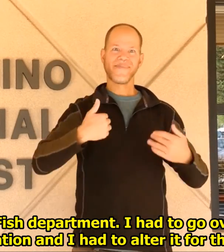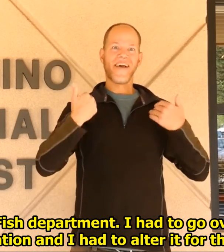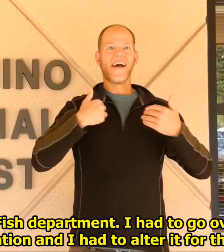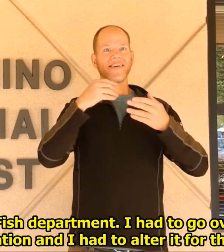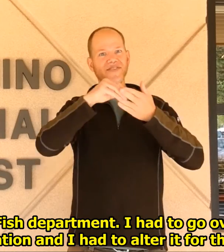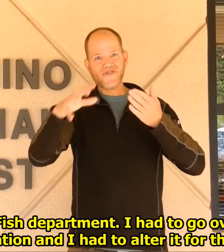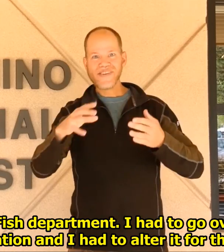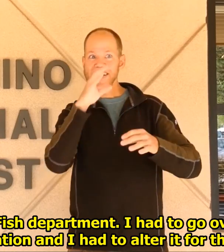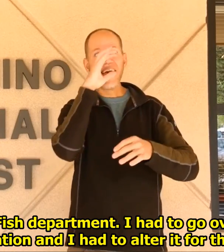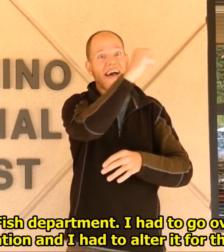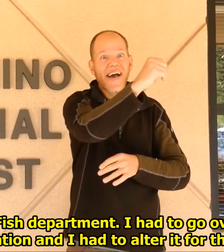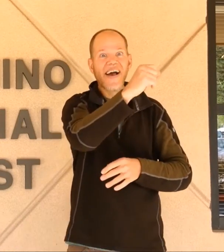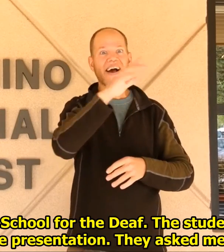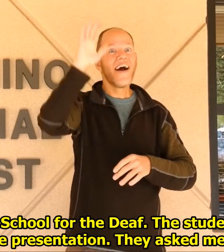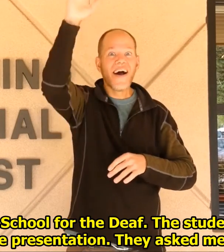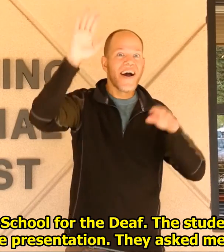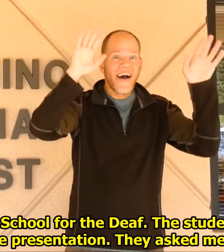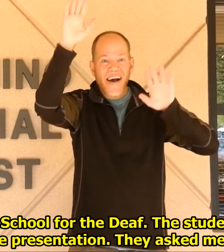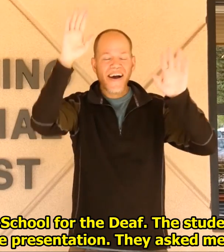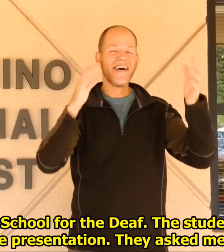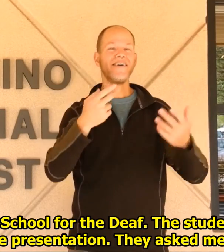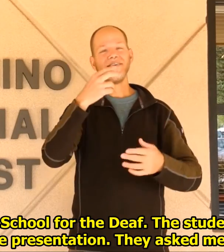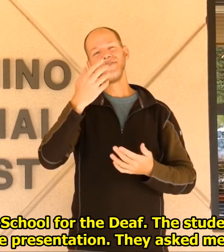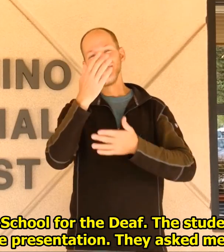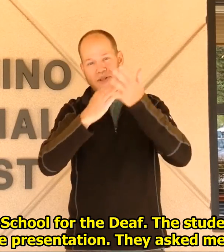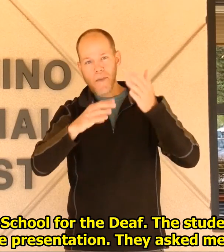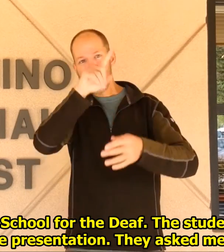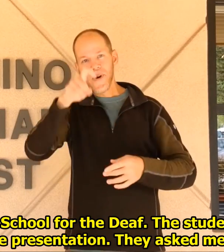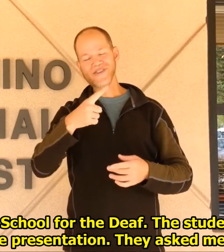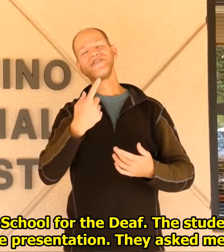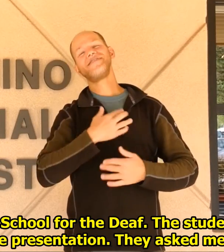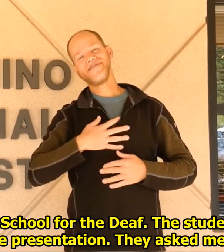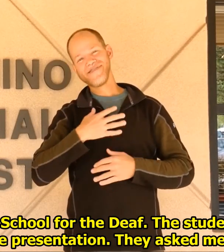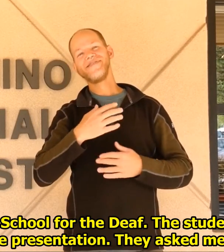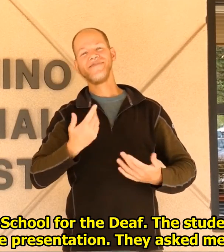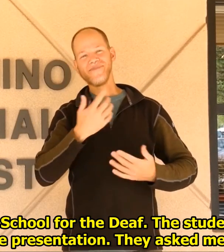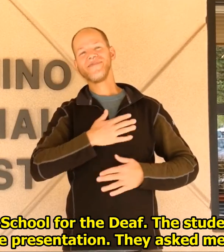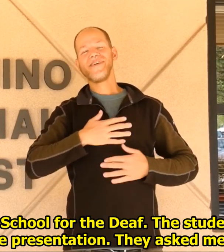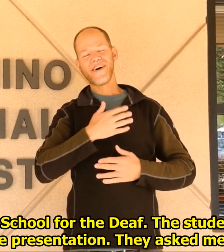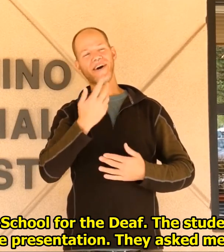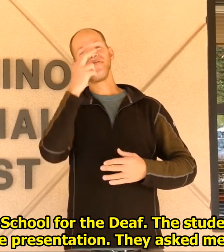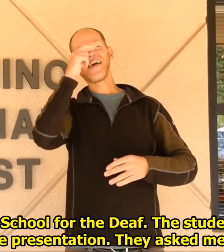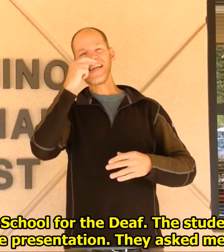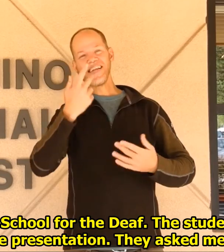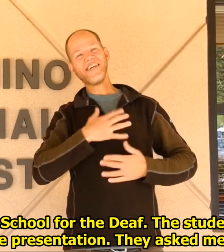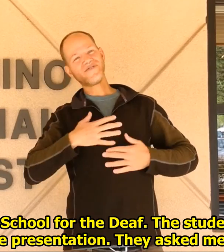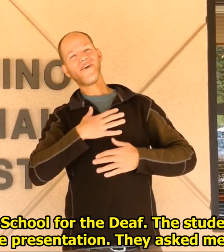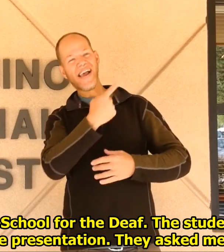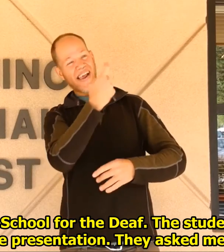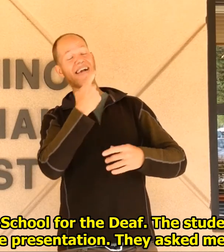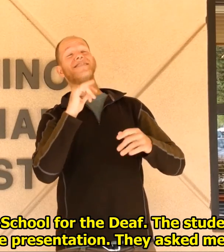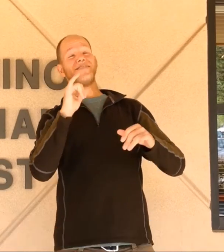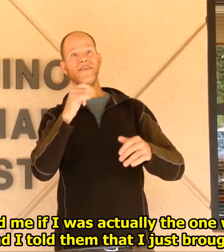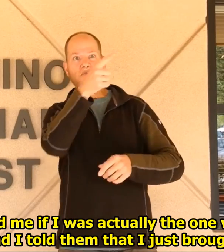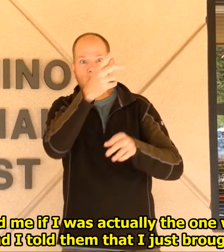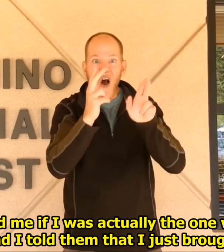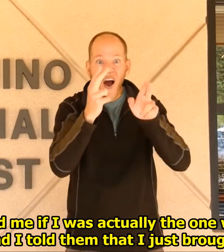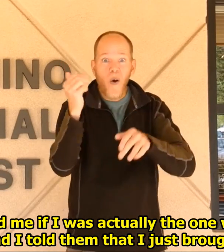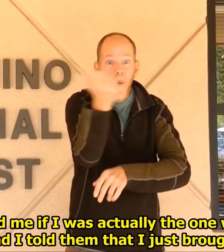alter it for the students at the Phoenix Day School for the Deaf. The students were really engaged in the presentation. They asked me a lot of questions.